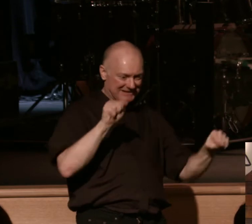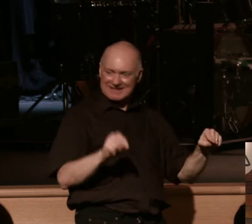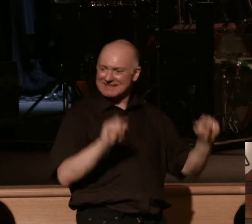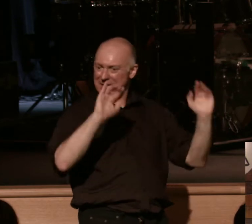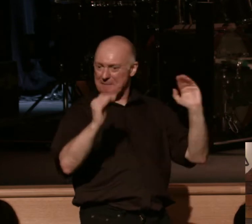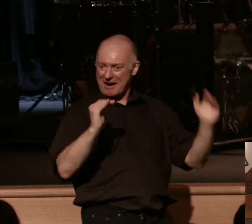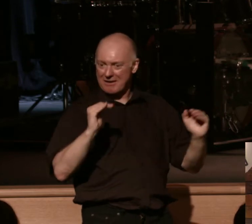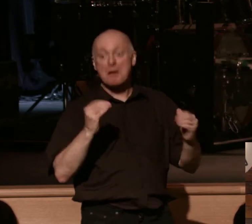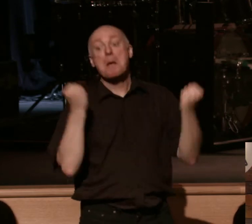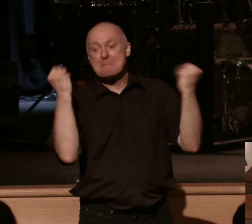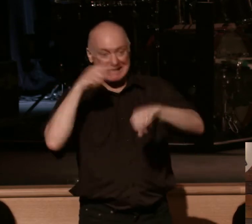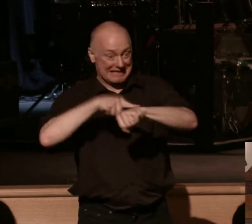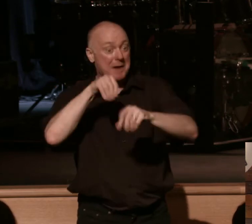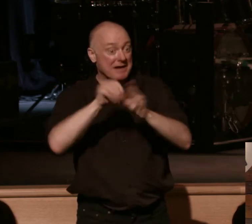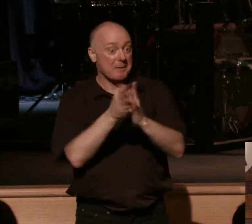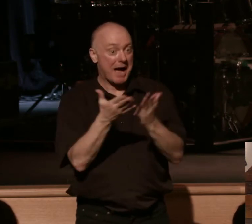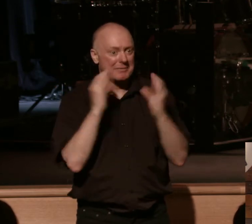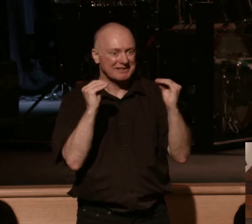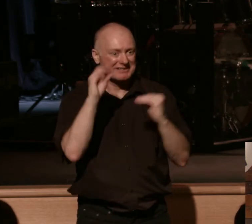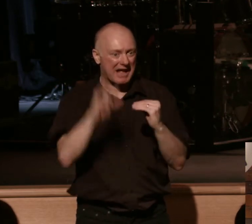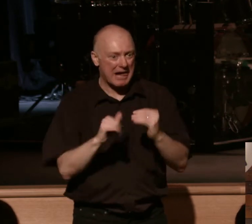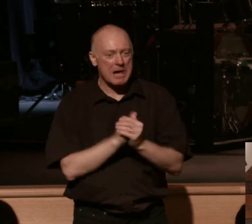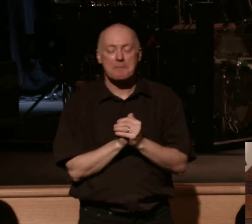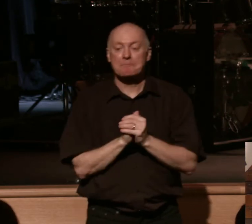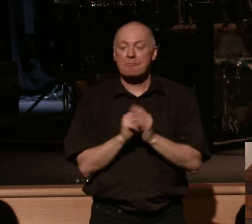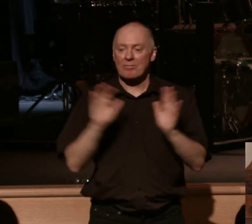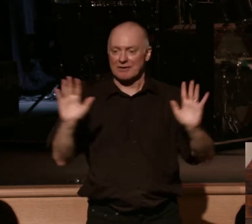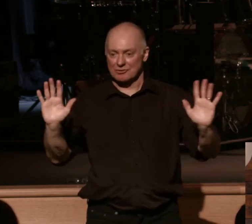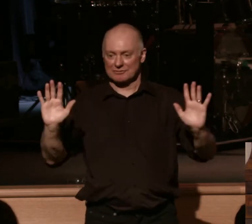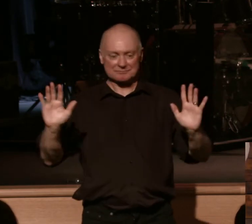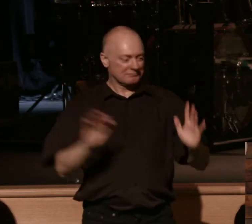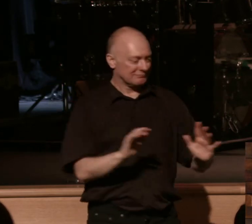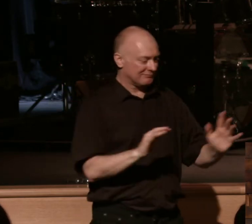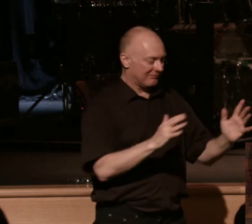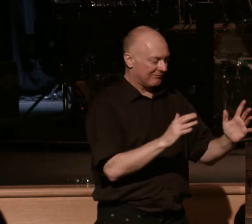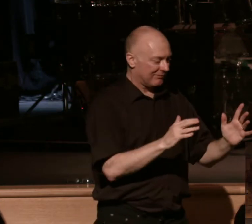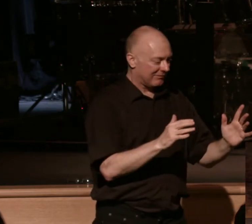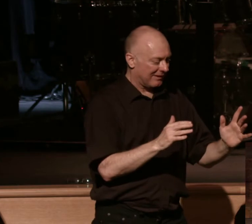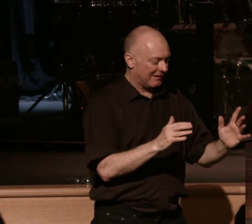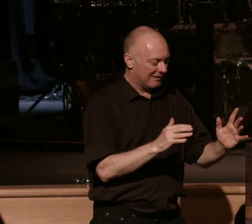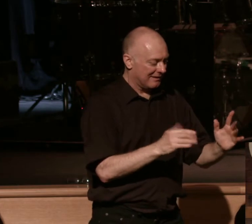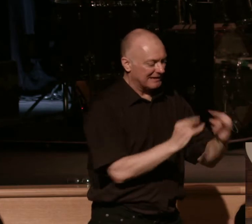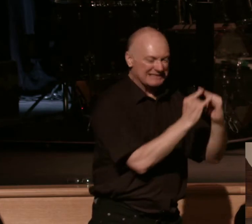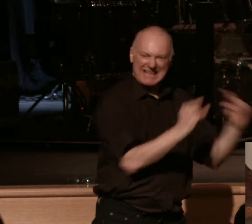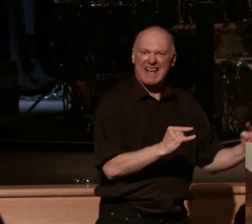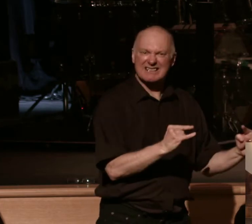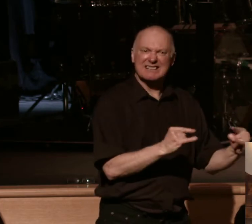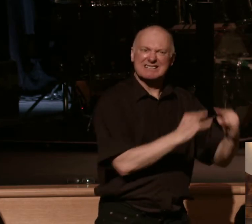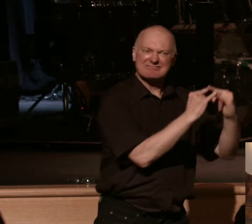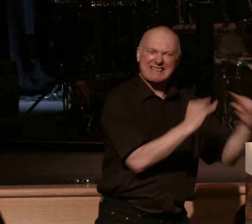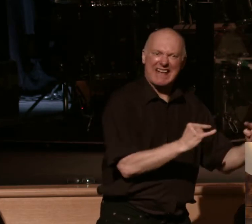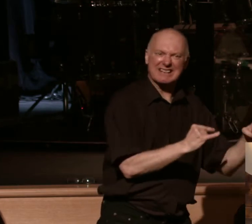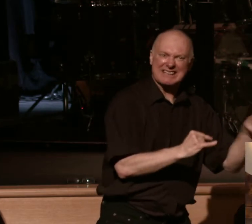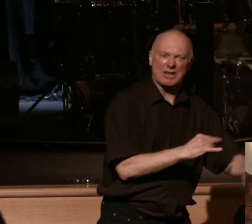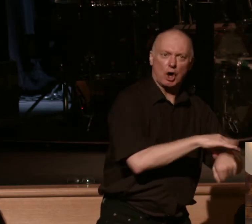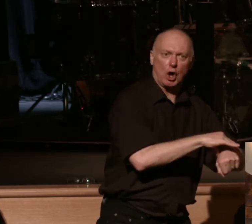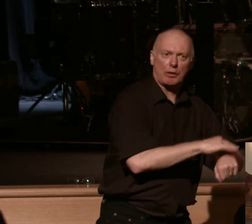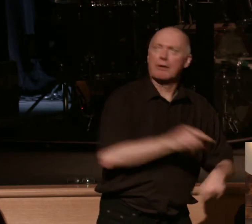versus a heavenly dwelling from the Lord, a house made by God. And he also does this. He says he contrasts an earthly